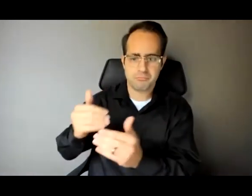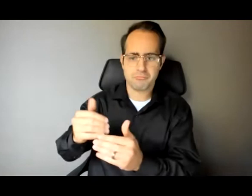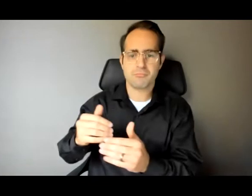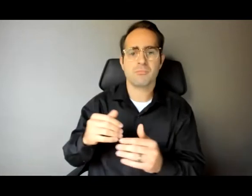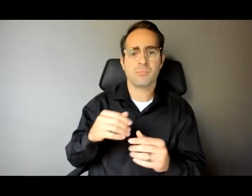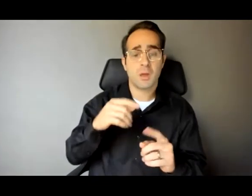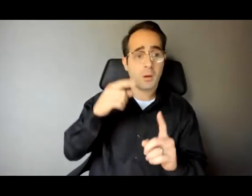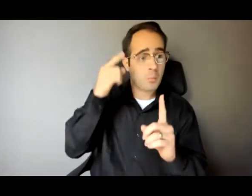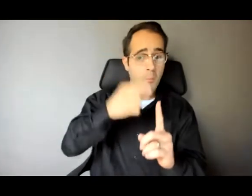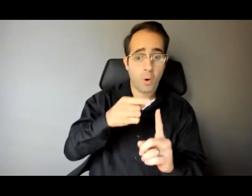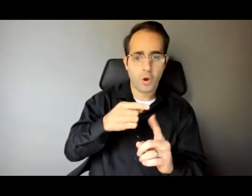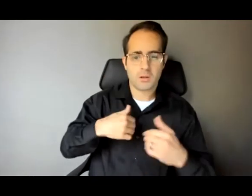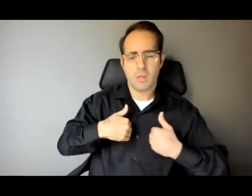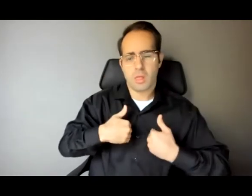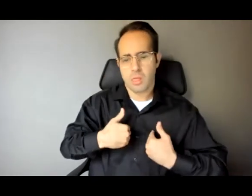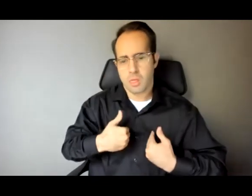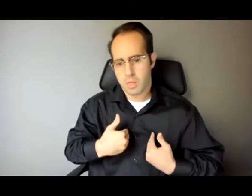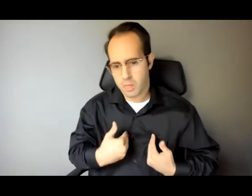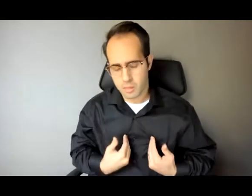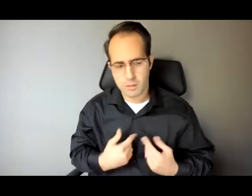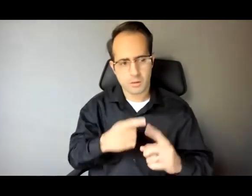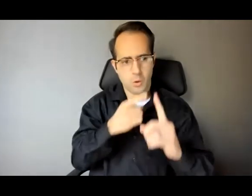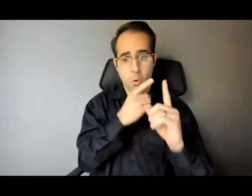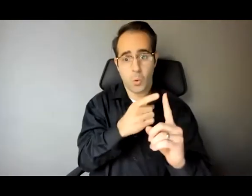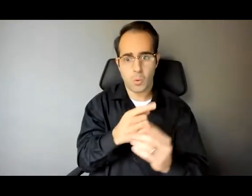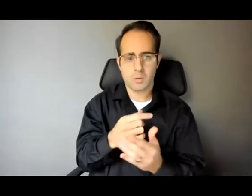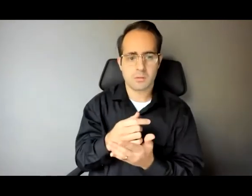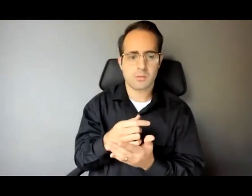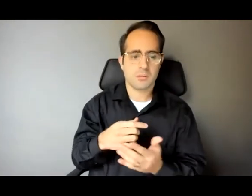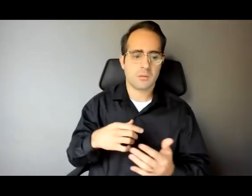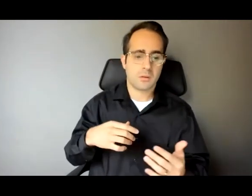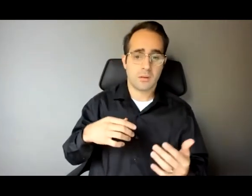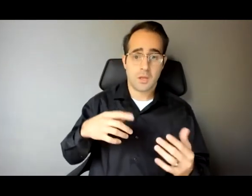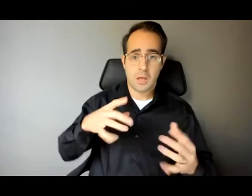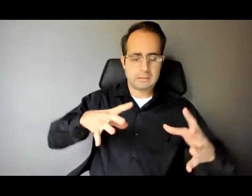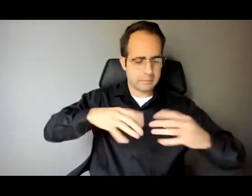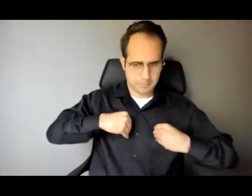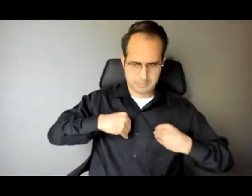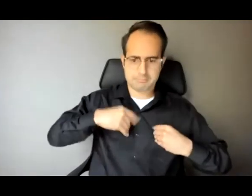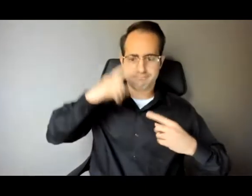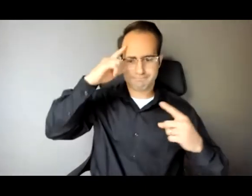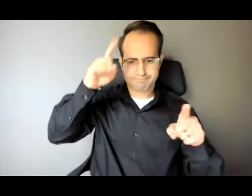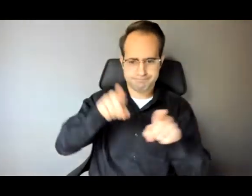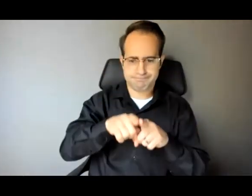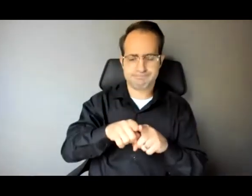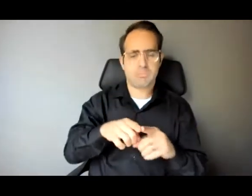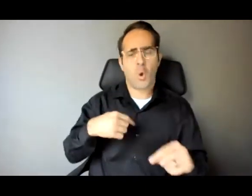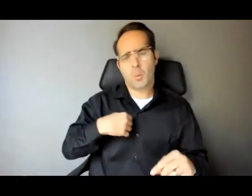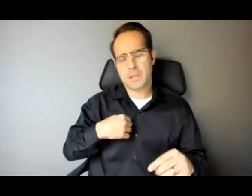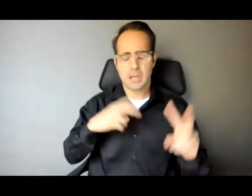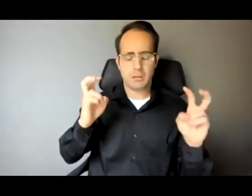to break you down and prepare you to accept the plea deal, which is how 90% of cases in the United States are resolved anyhow.